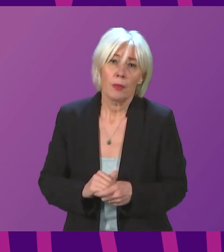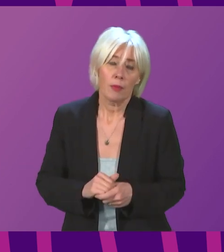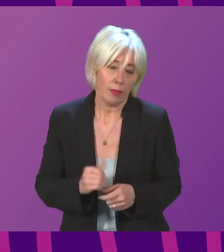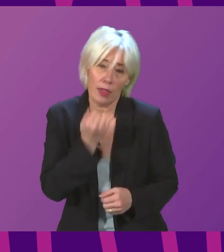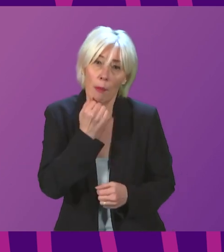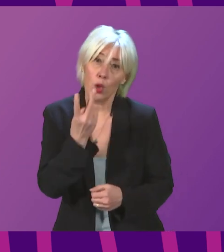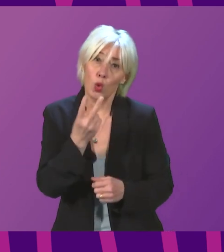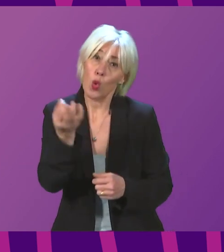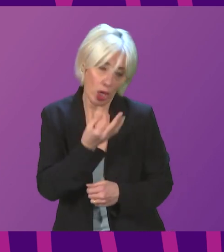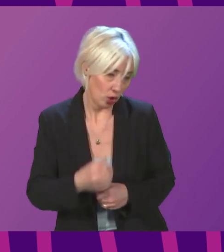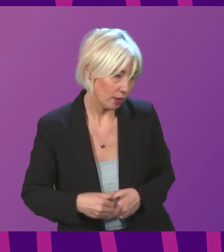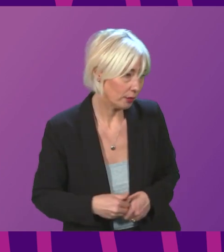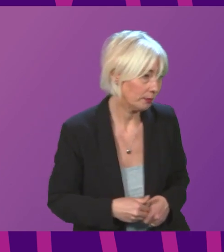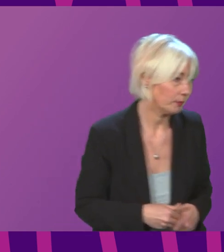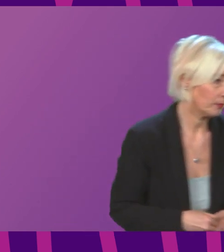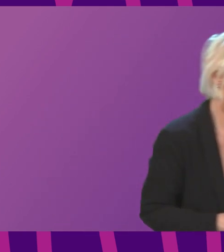number two, Anna Sarwar.